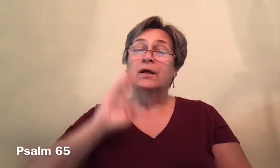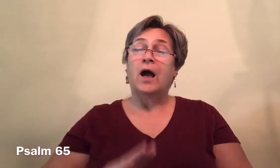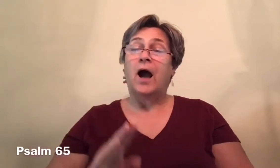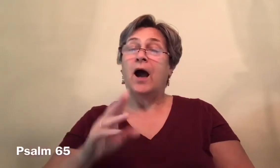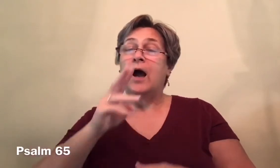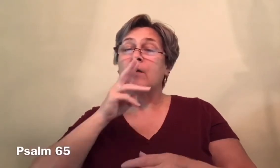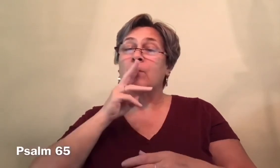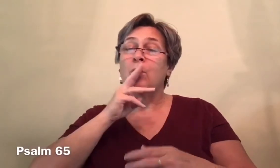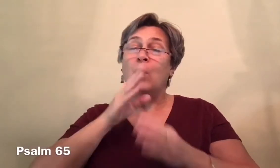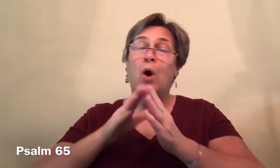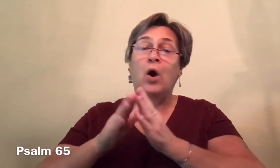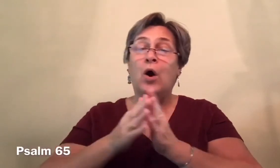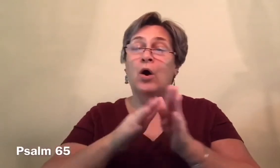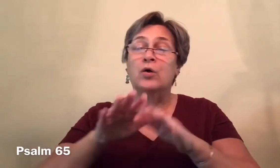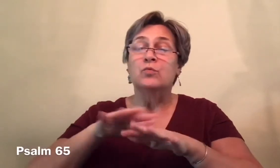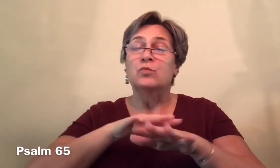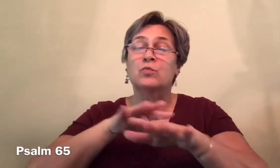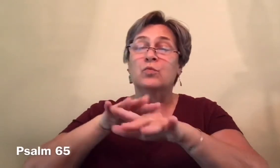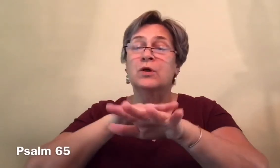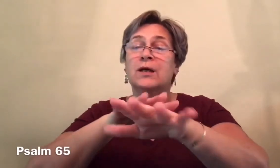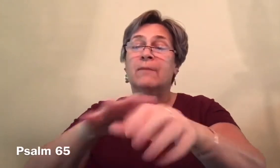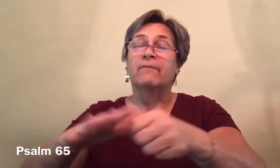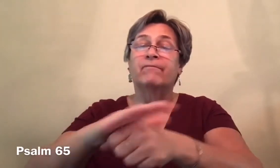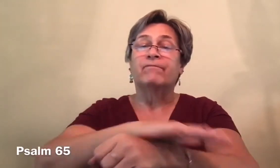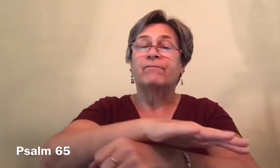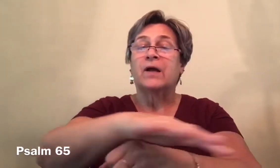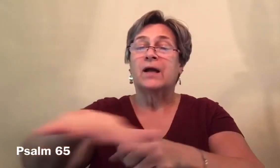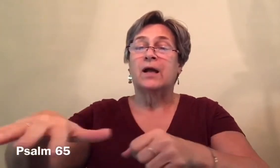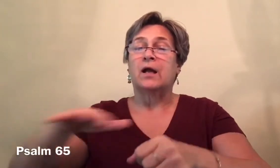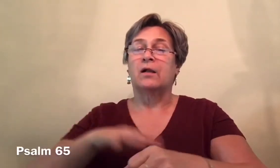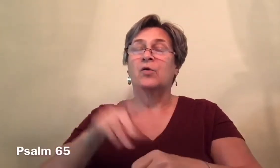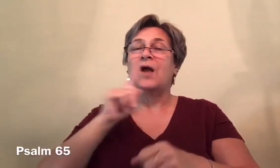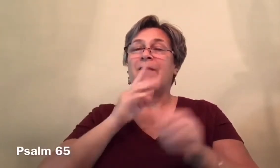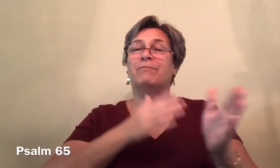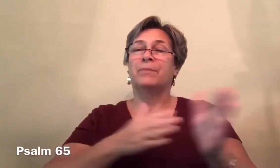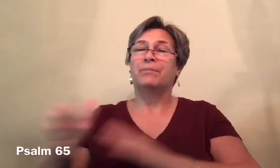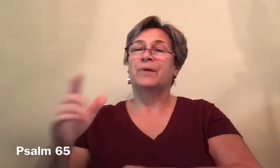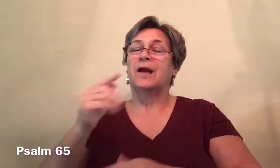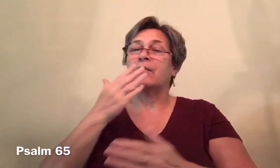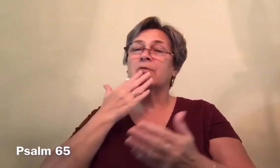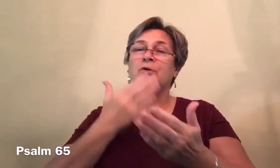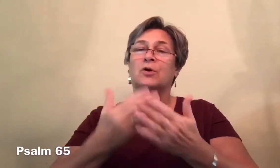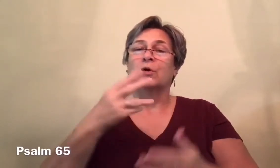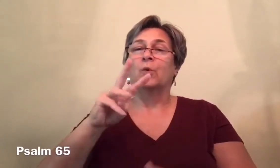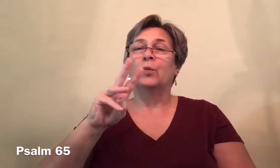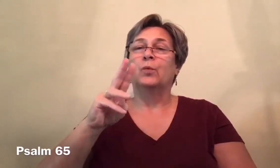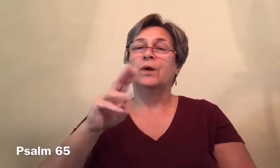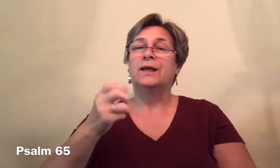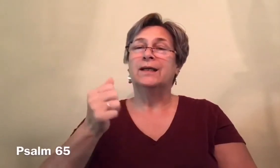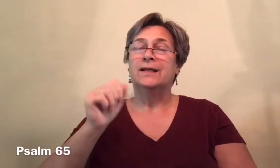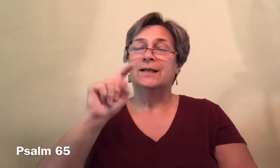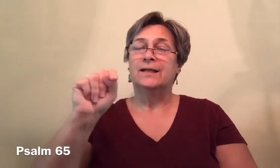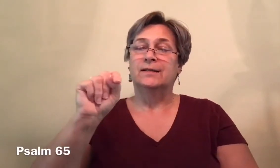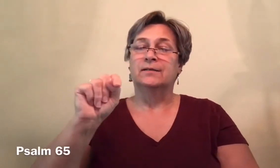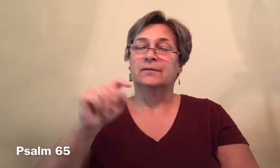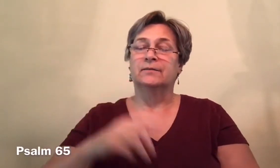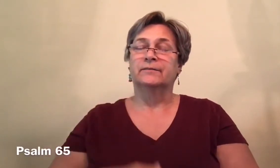God's watercourses are filled. You have prepared the grain.